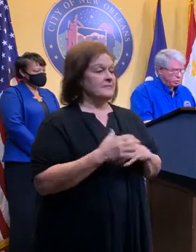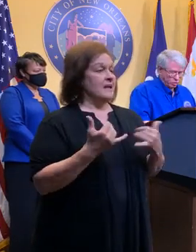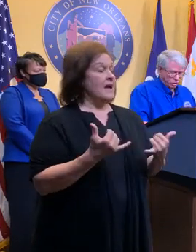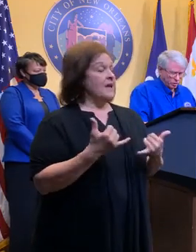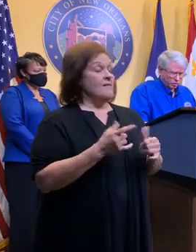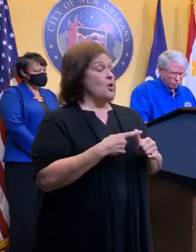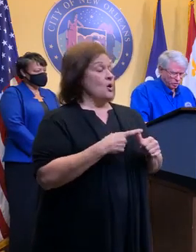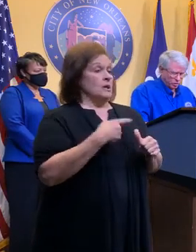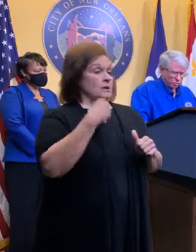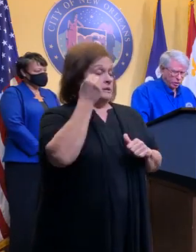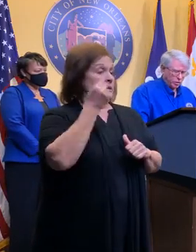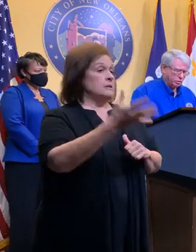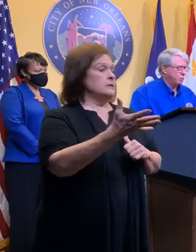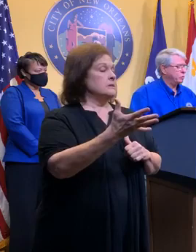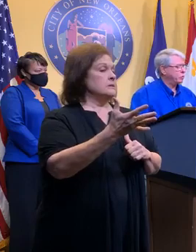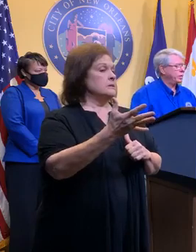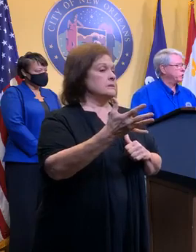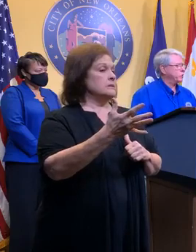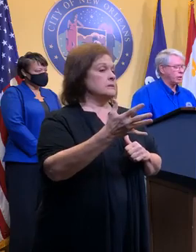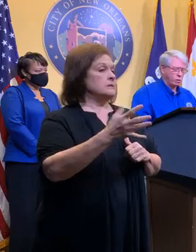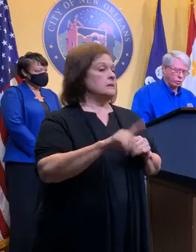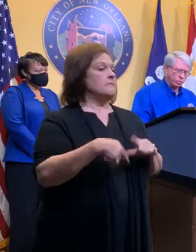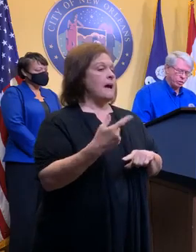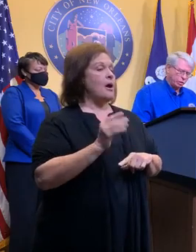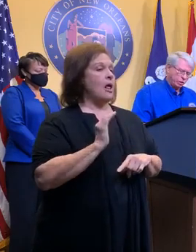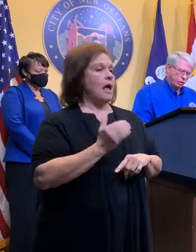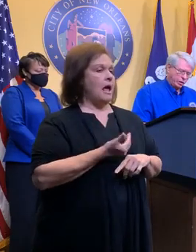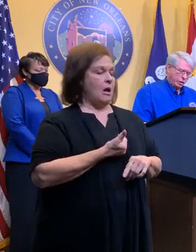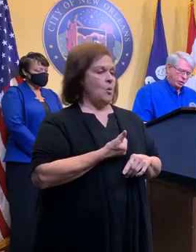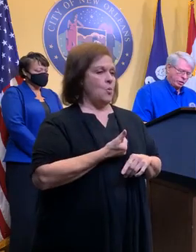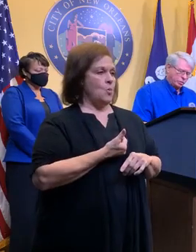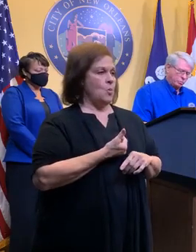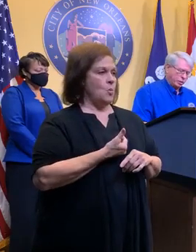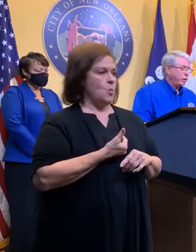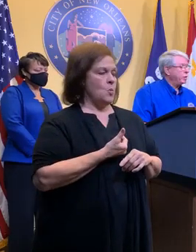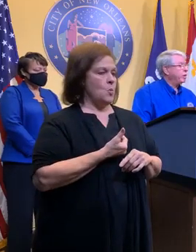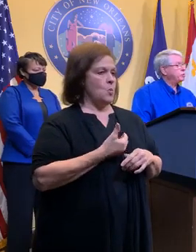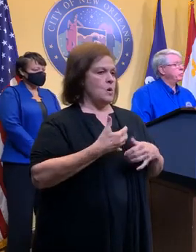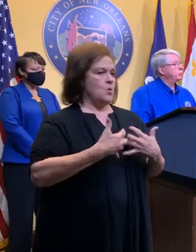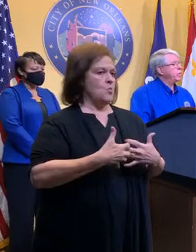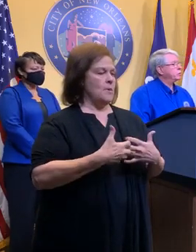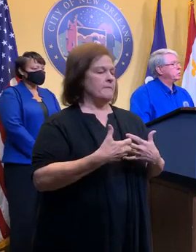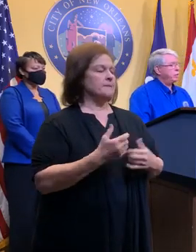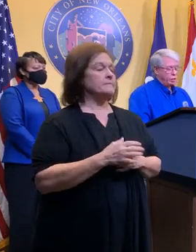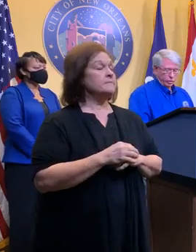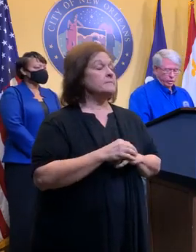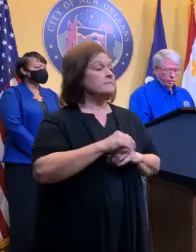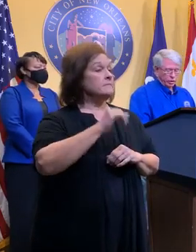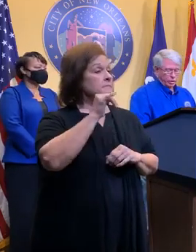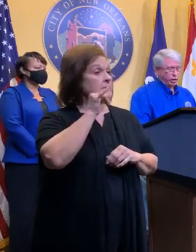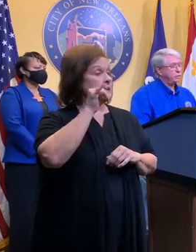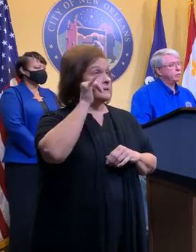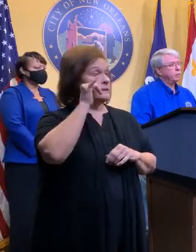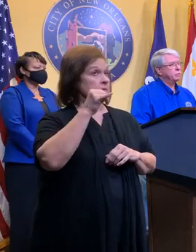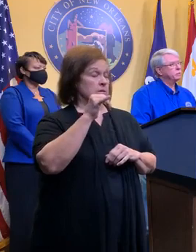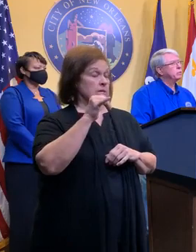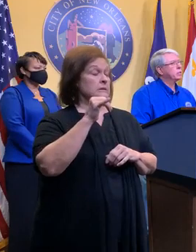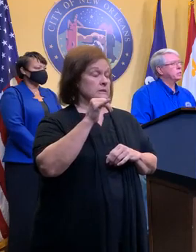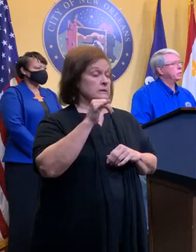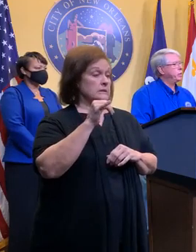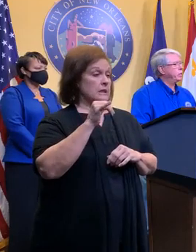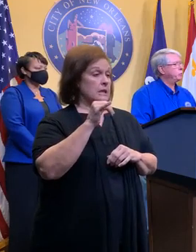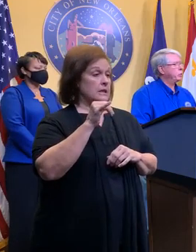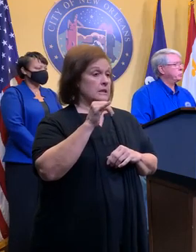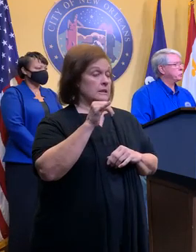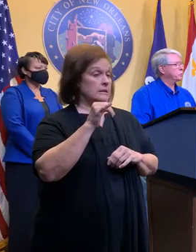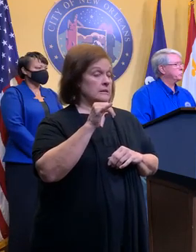So the first thing I'm going to do is give me a little bit of an update on the status of our equipment. Again, as of yesterday, we had 98 of